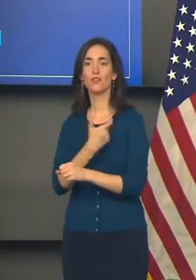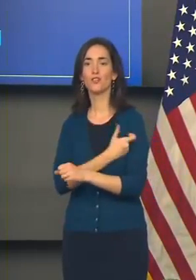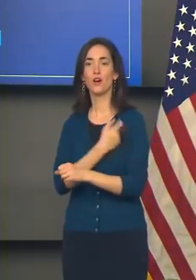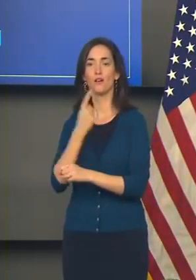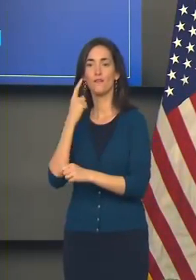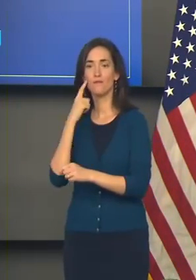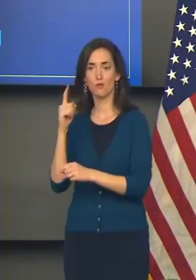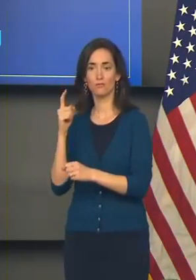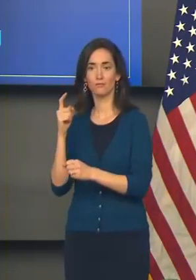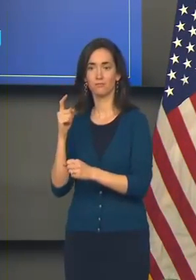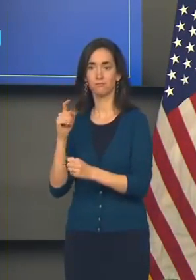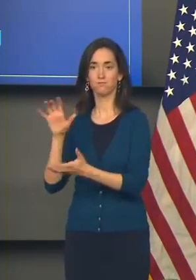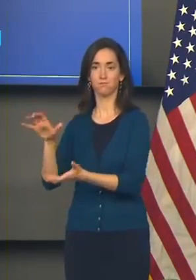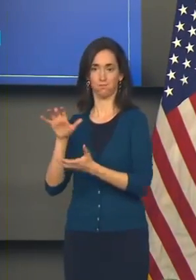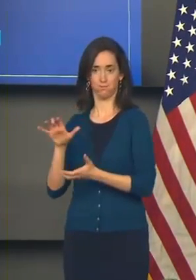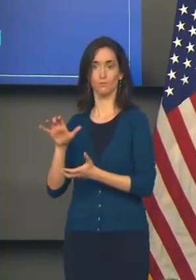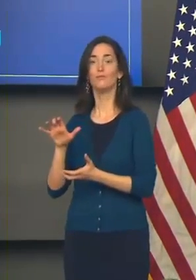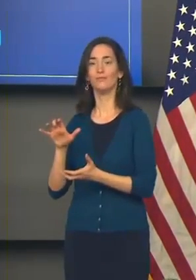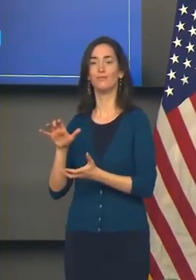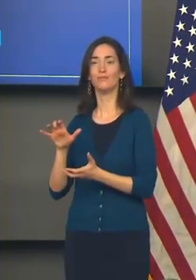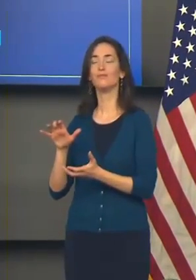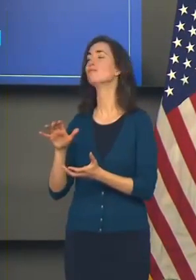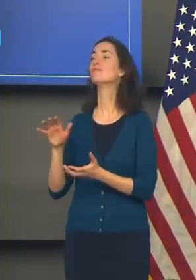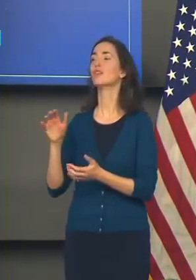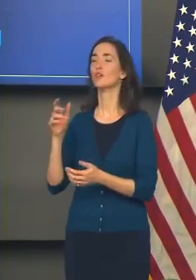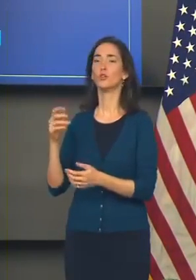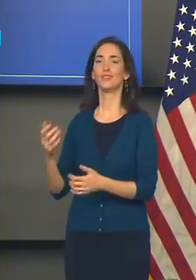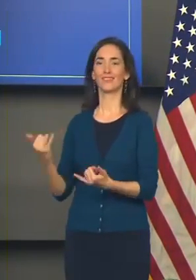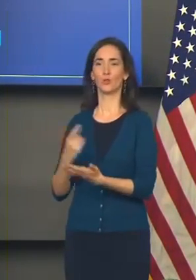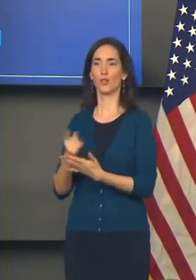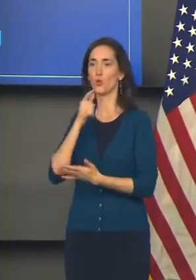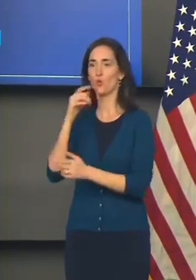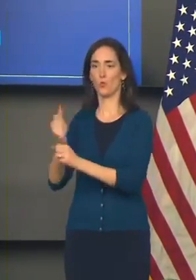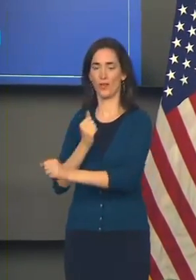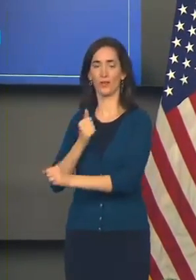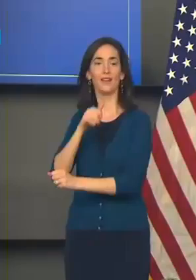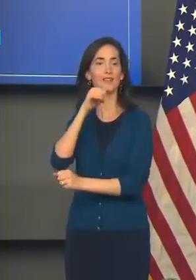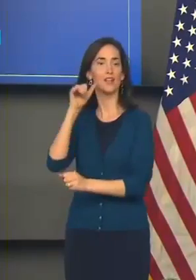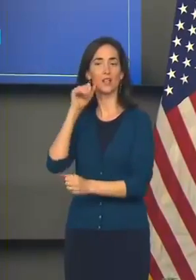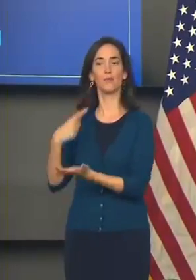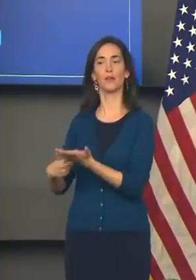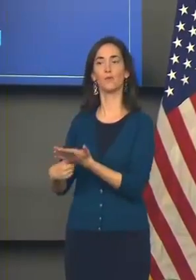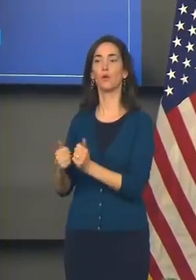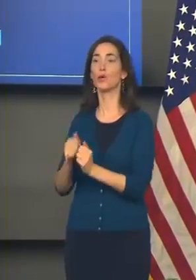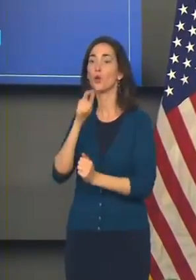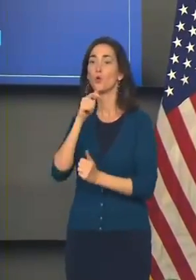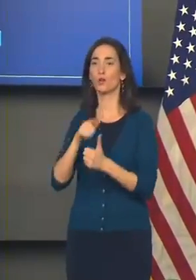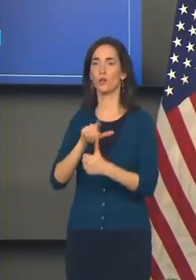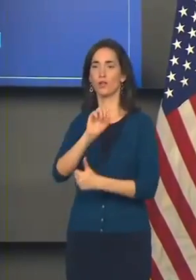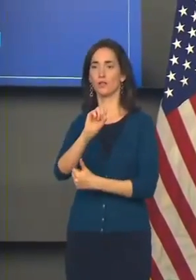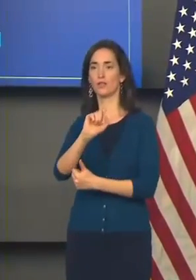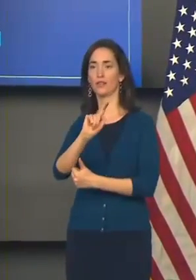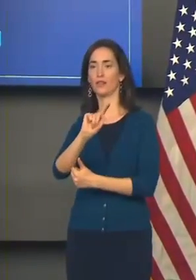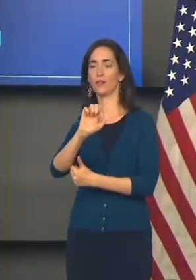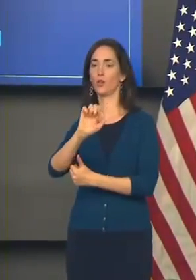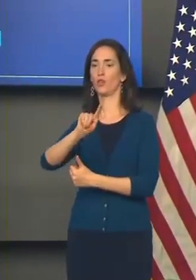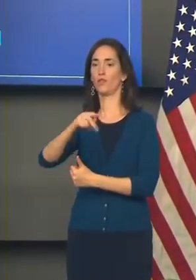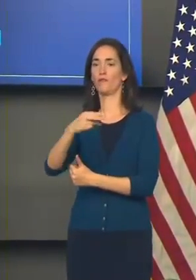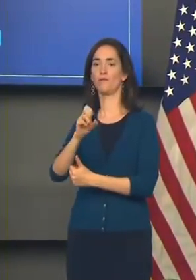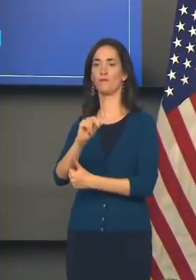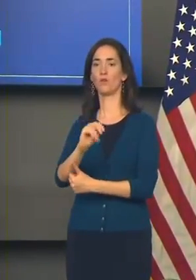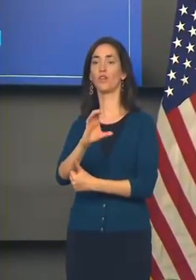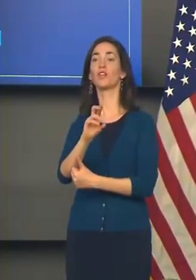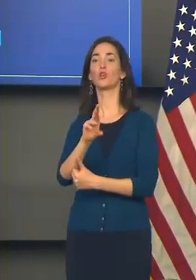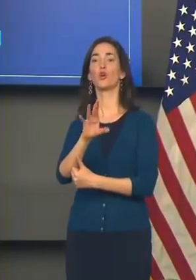Shot at a Million campaign. Yesterday I was able to speak with both Stephen Curry, who was the $100